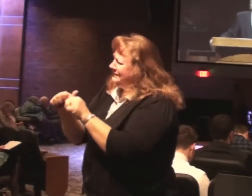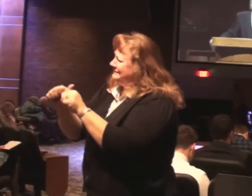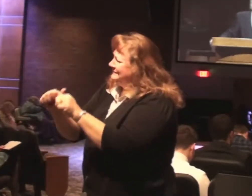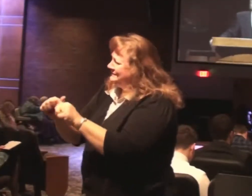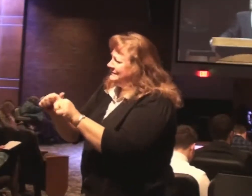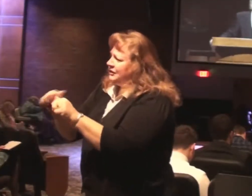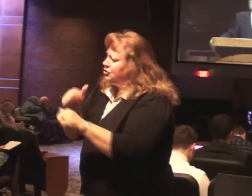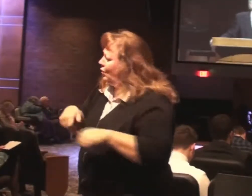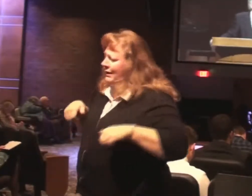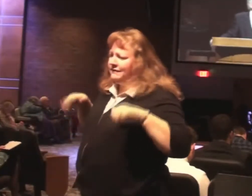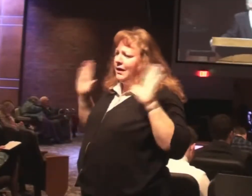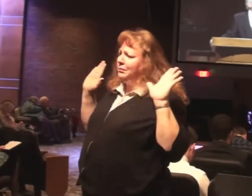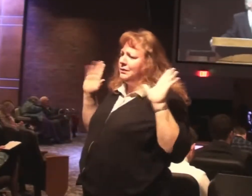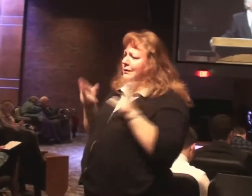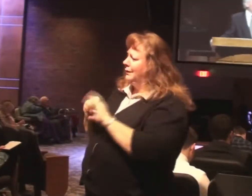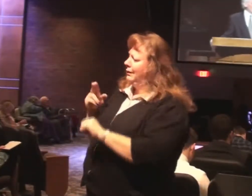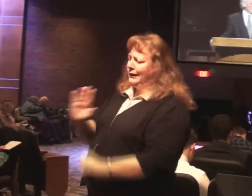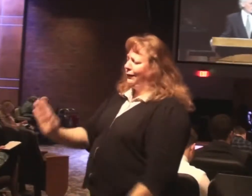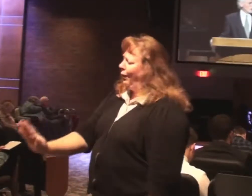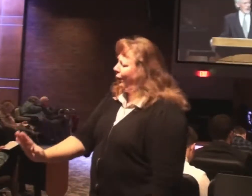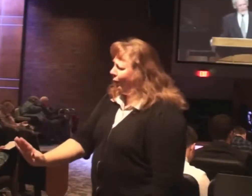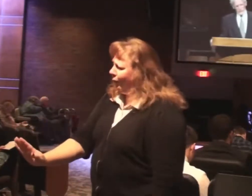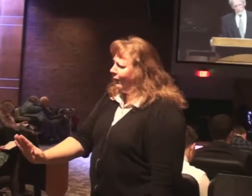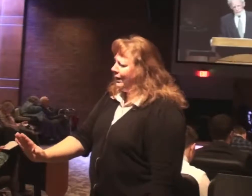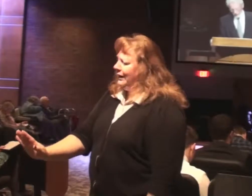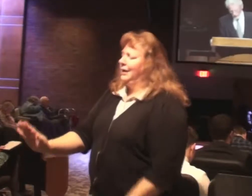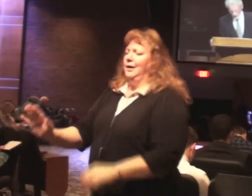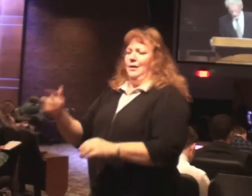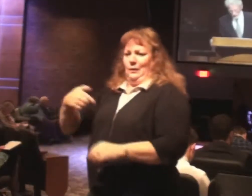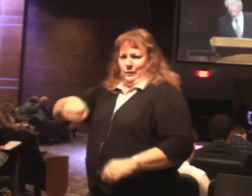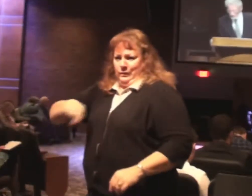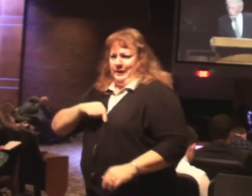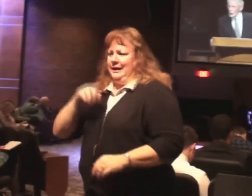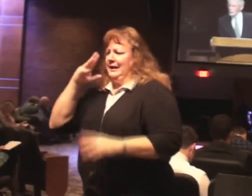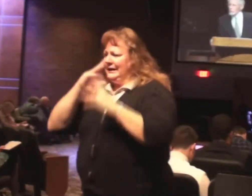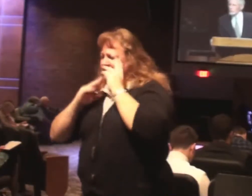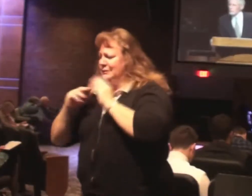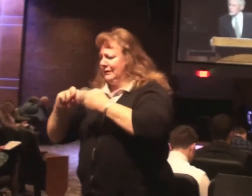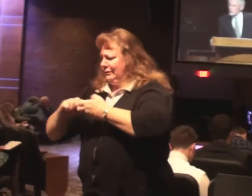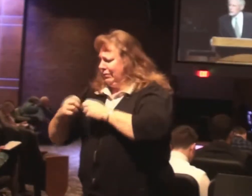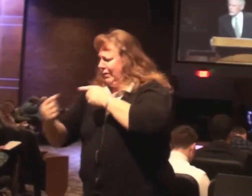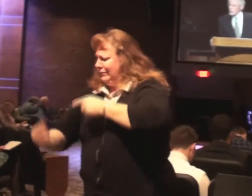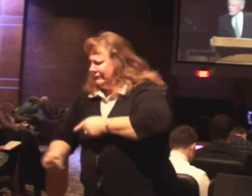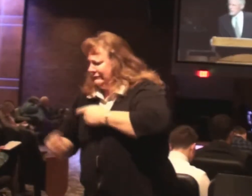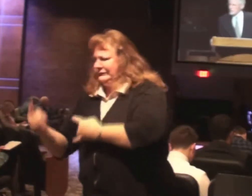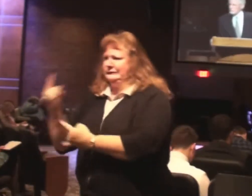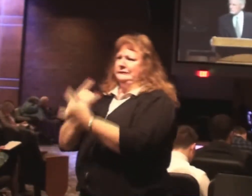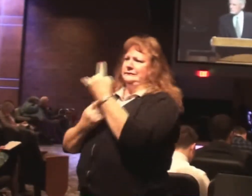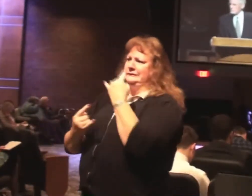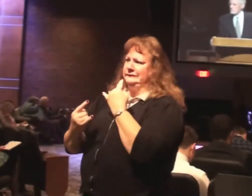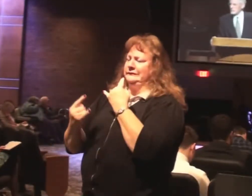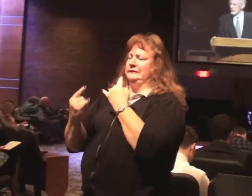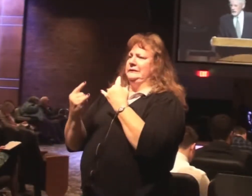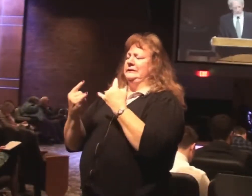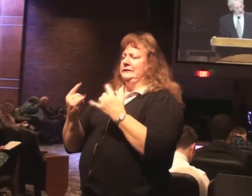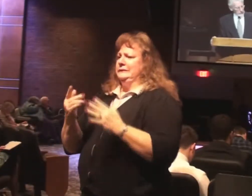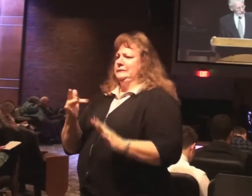Even as the children of God, trials, pressures, difficulties, persecution, come into our